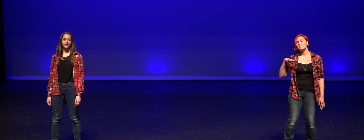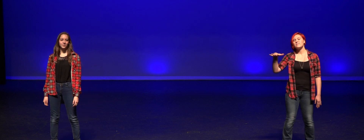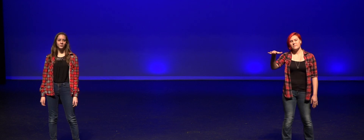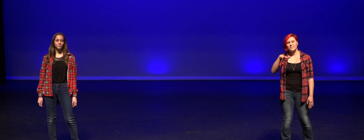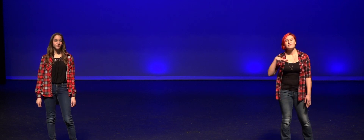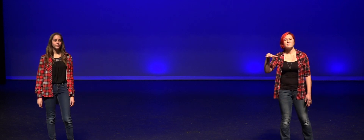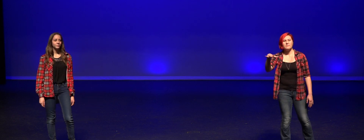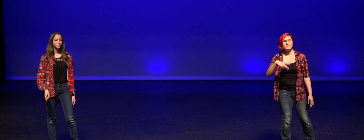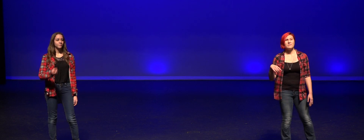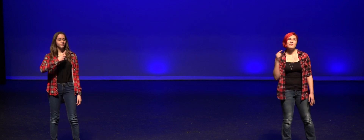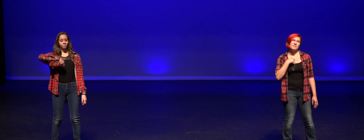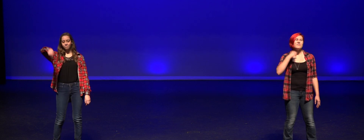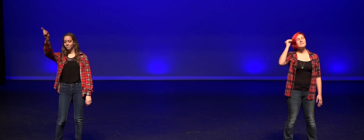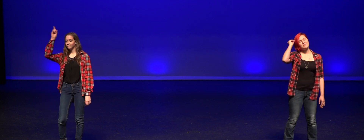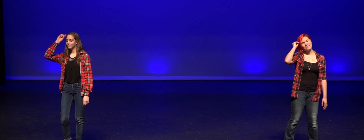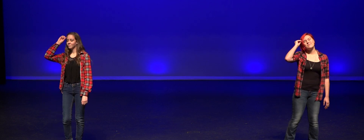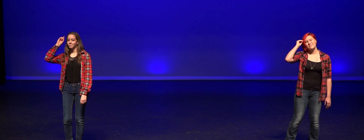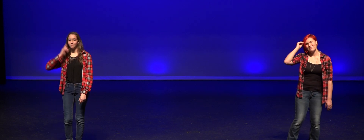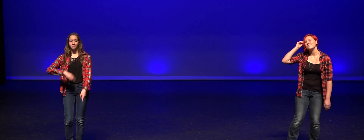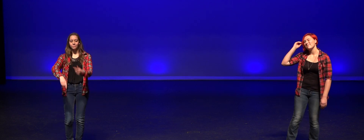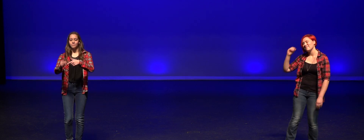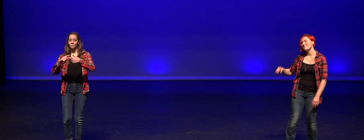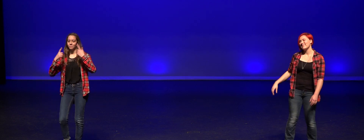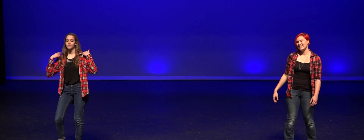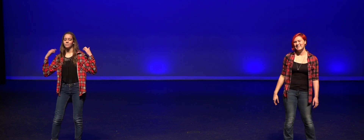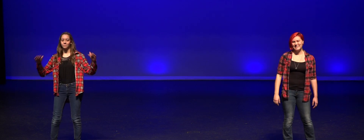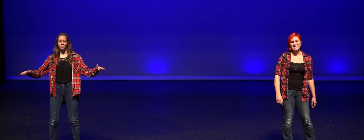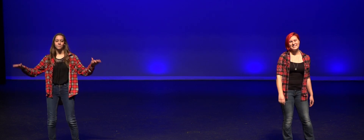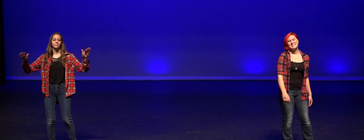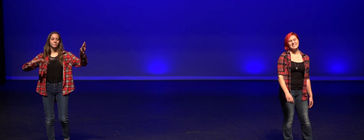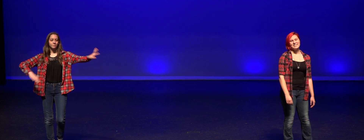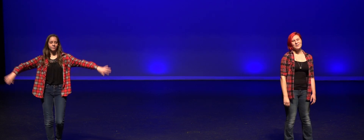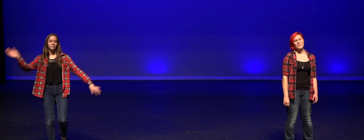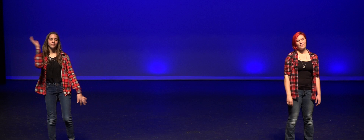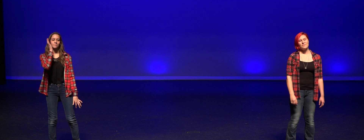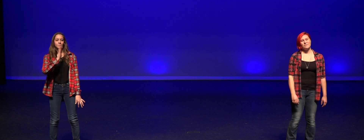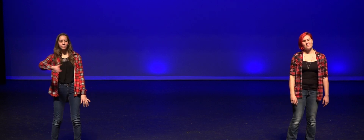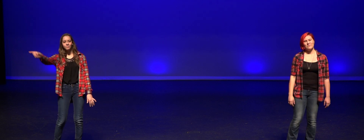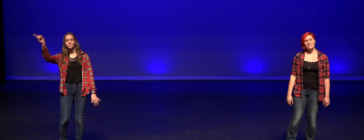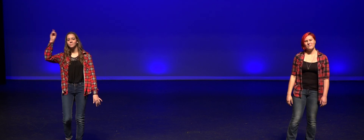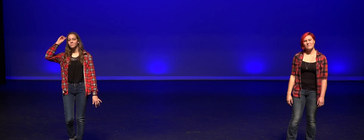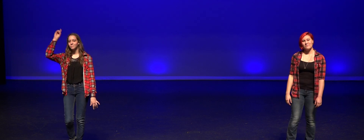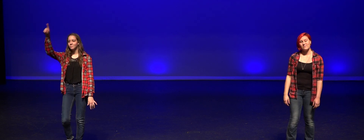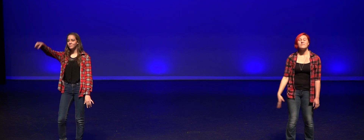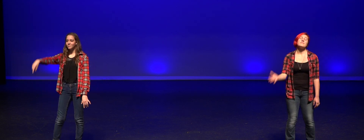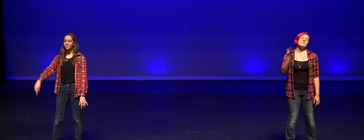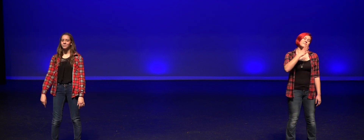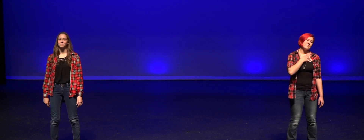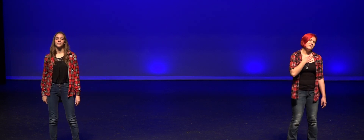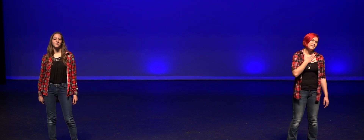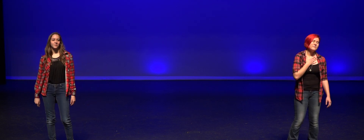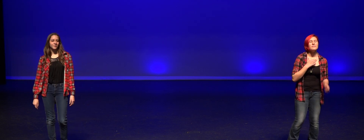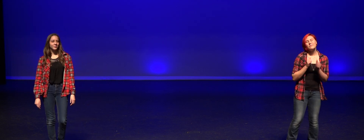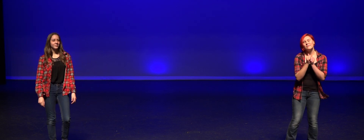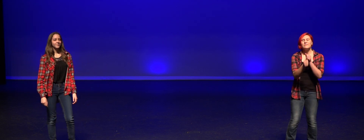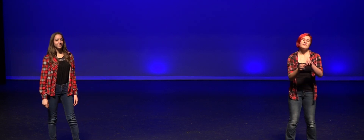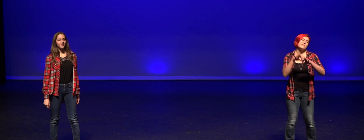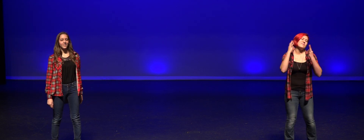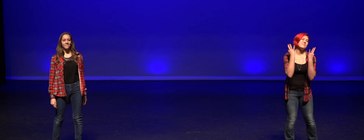let me set the scene I know when I have children, they will know what it means And I'll pass on the